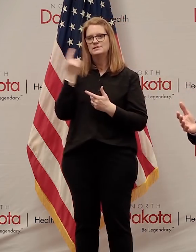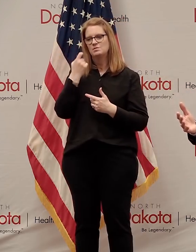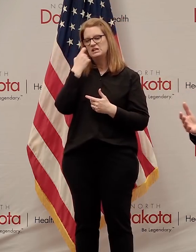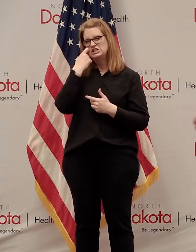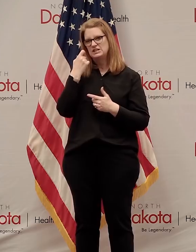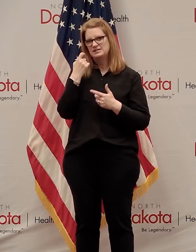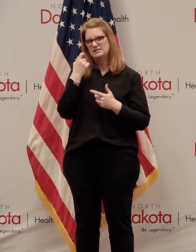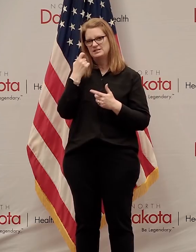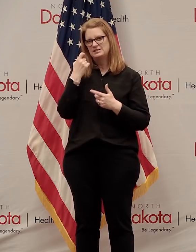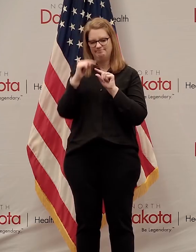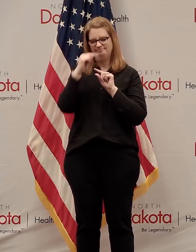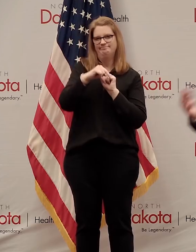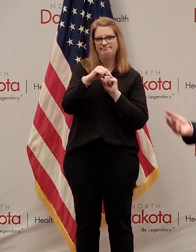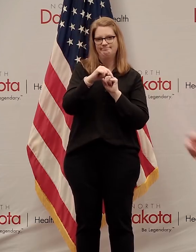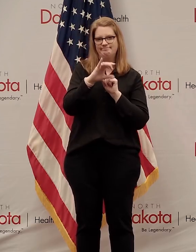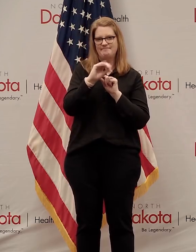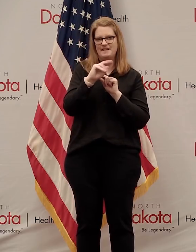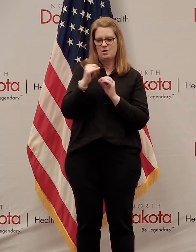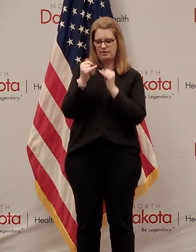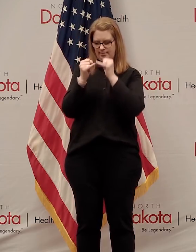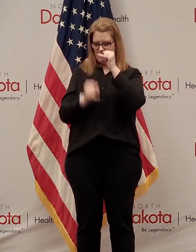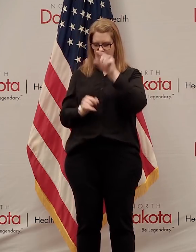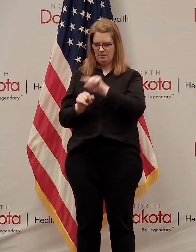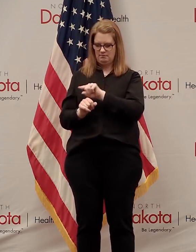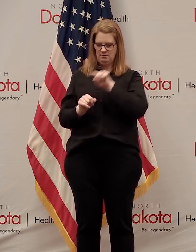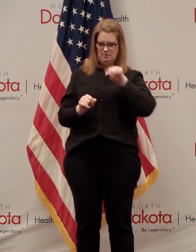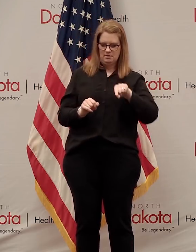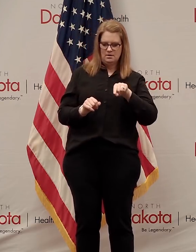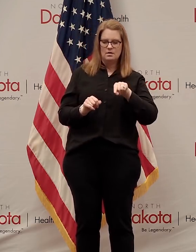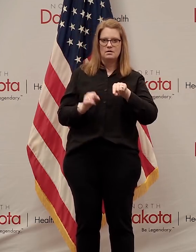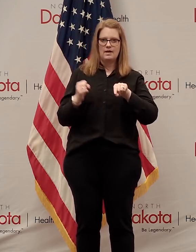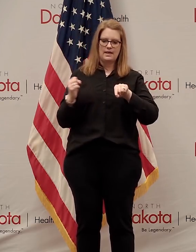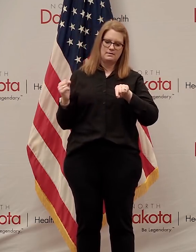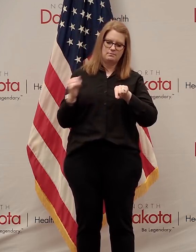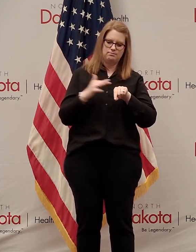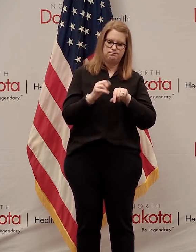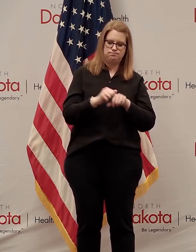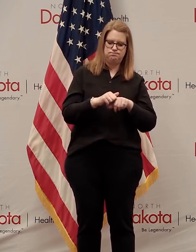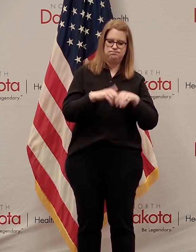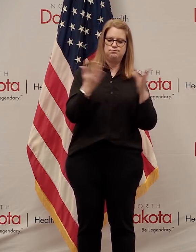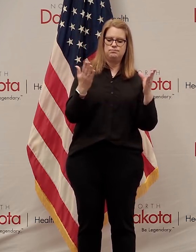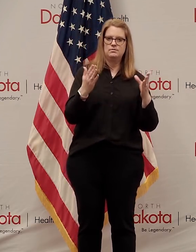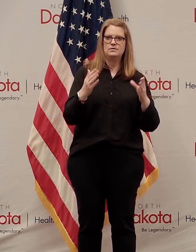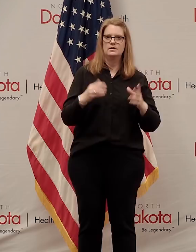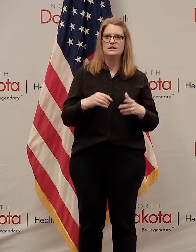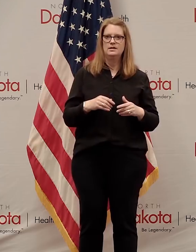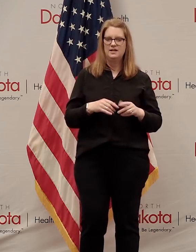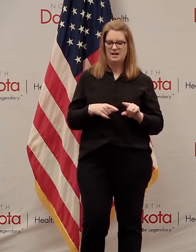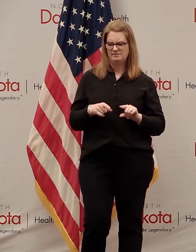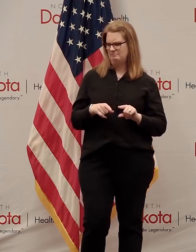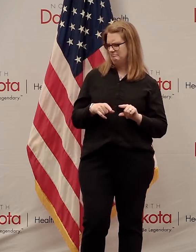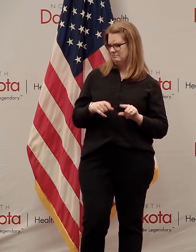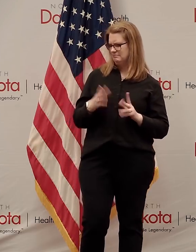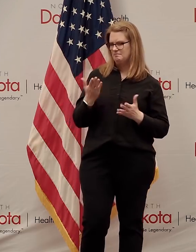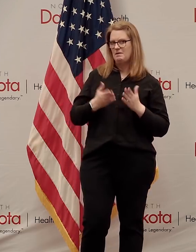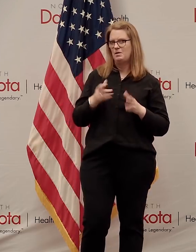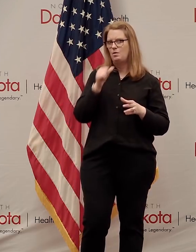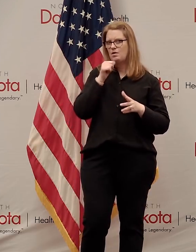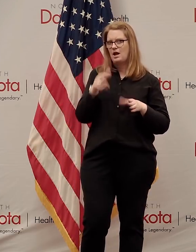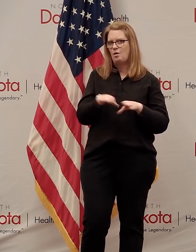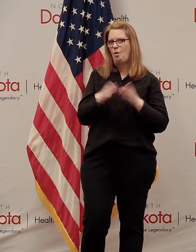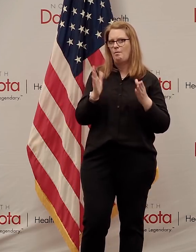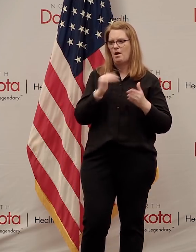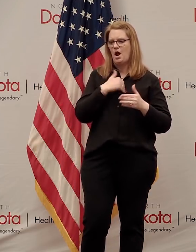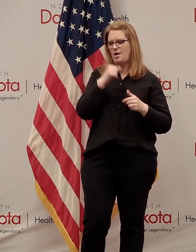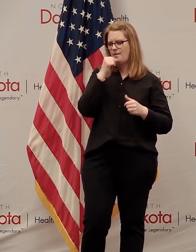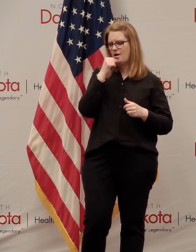county border, but it might also send a lot of people to someplace where a small town might go, hey, we just do not have those folks there. And maybe we won't even open up our bar because